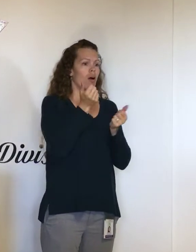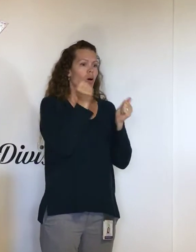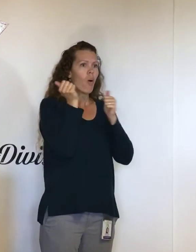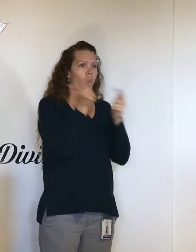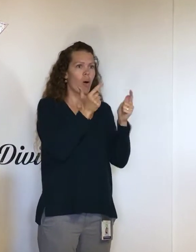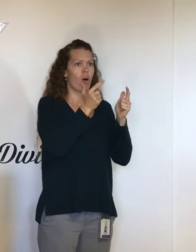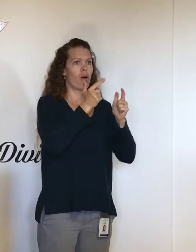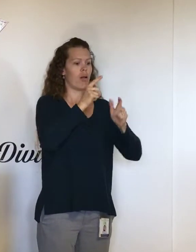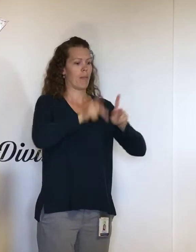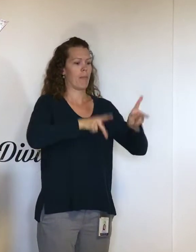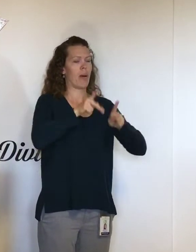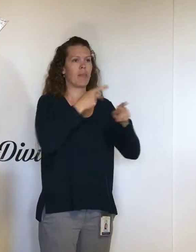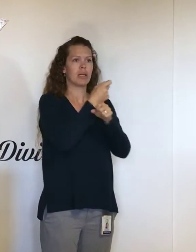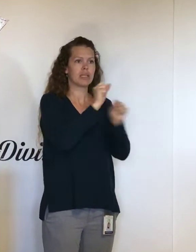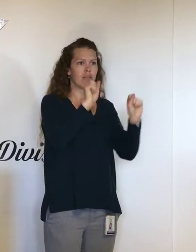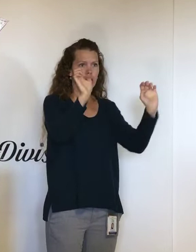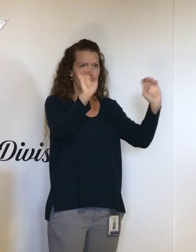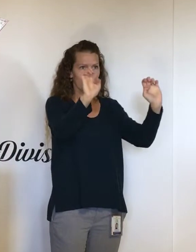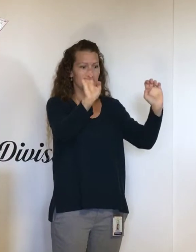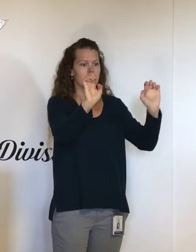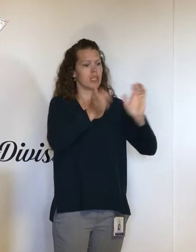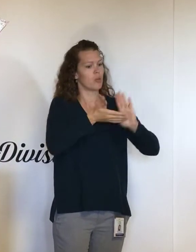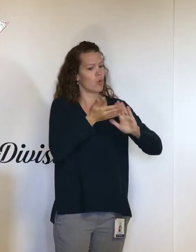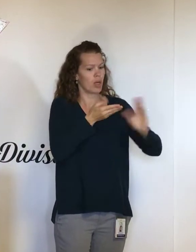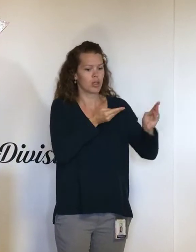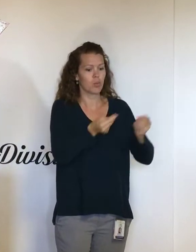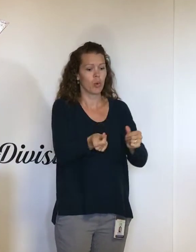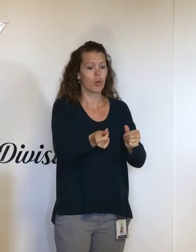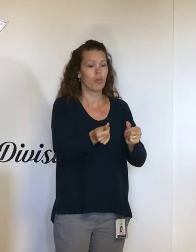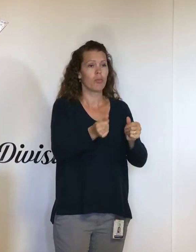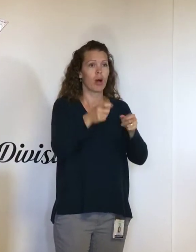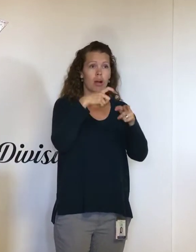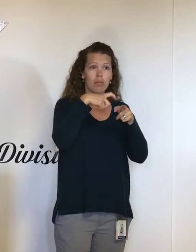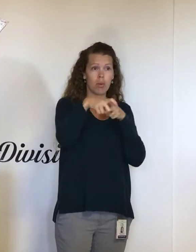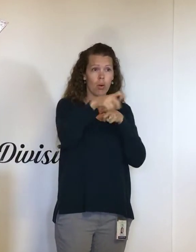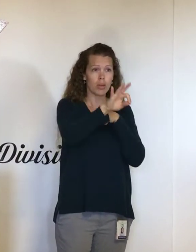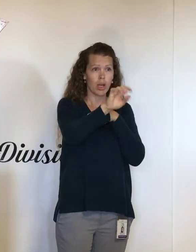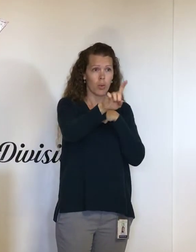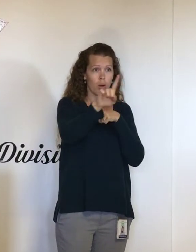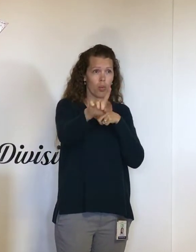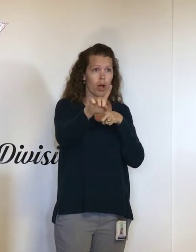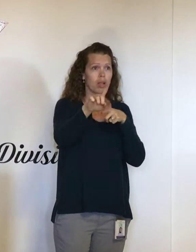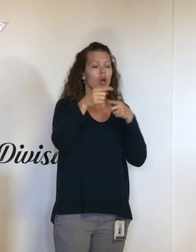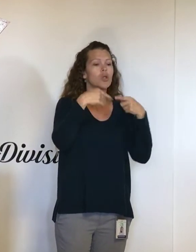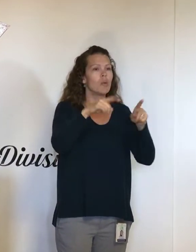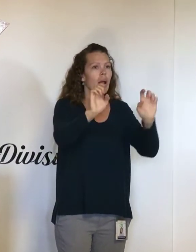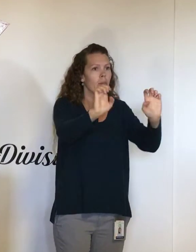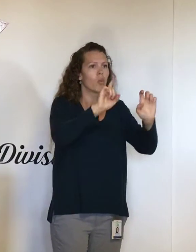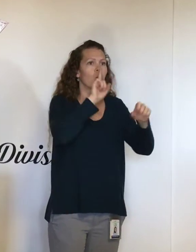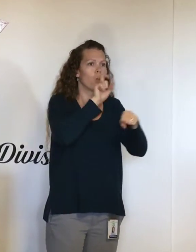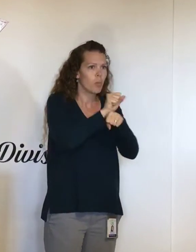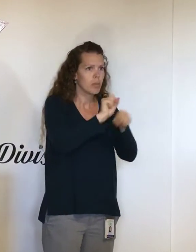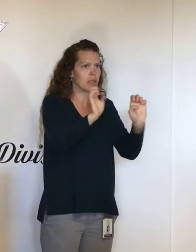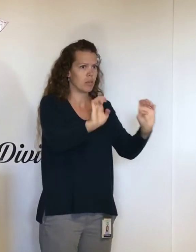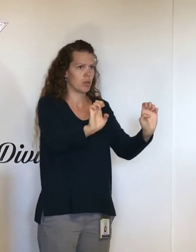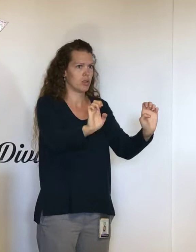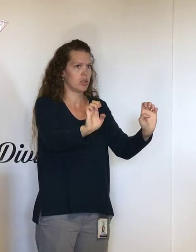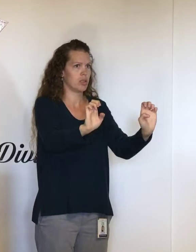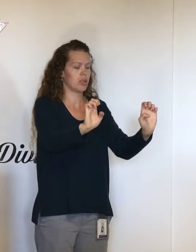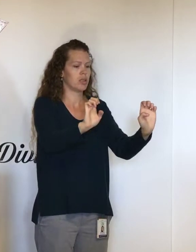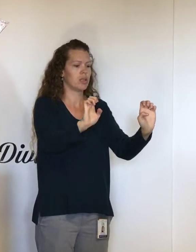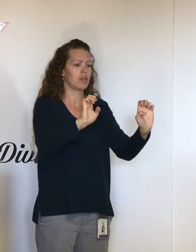We're urging people to call 911 only when there's an actual emergency. We do not want people to tax the